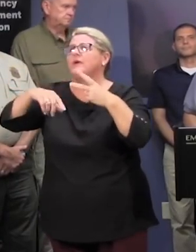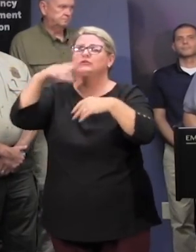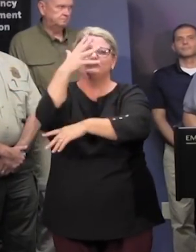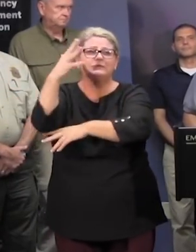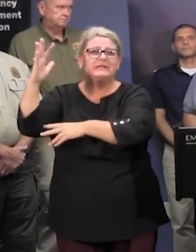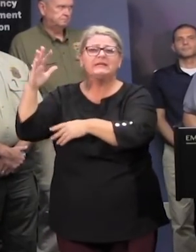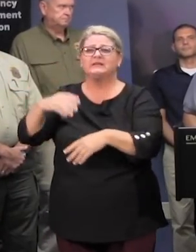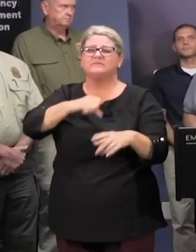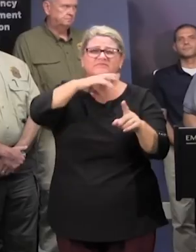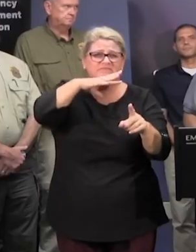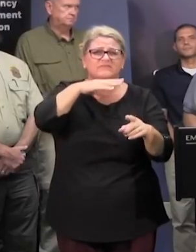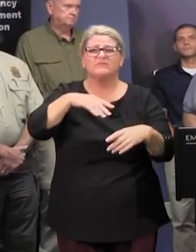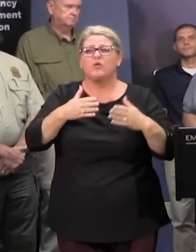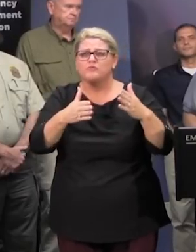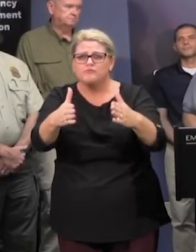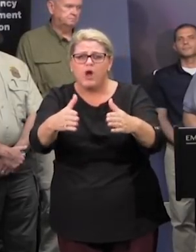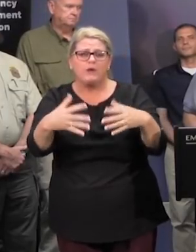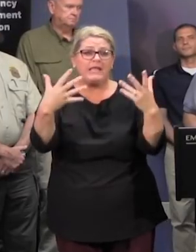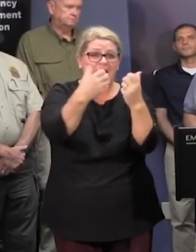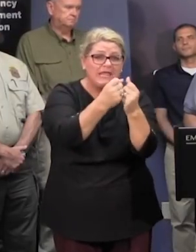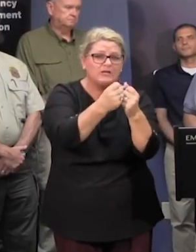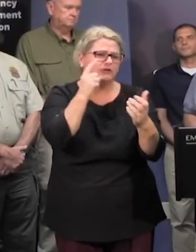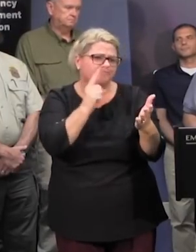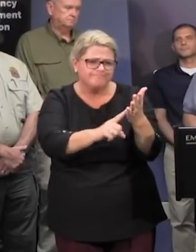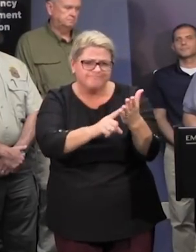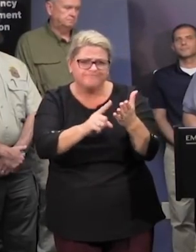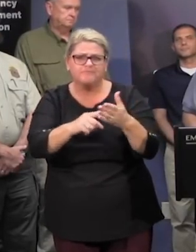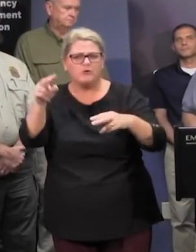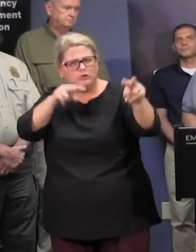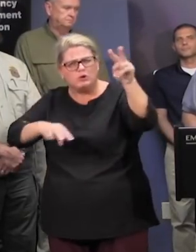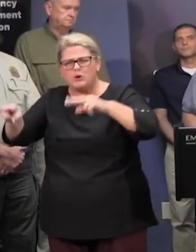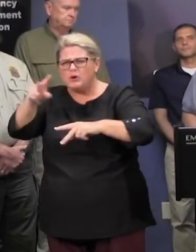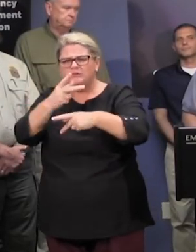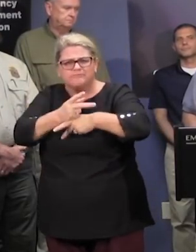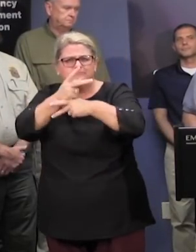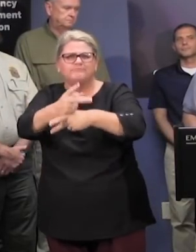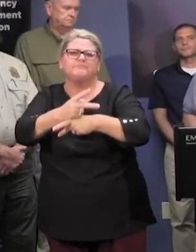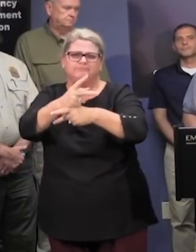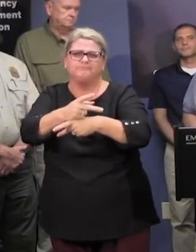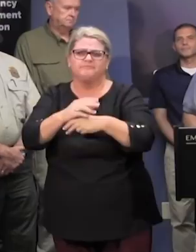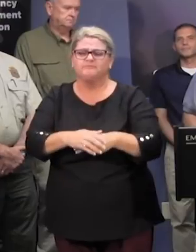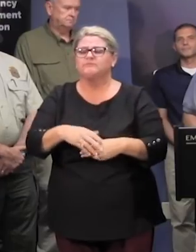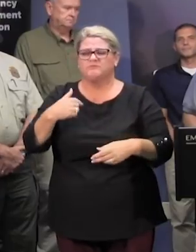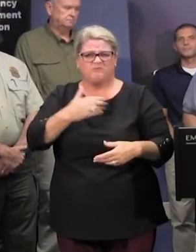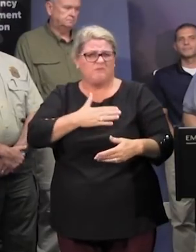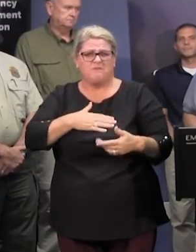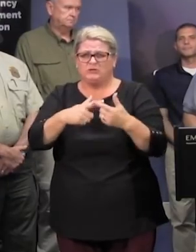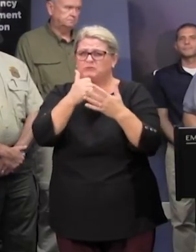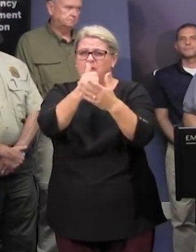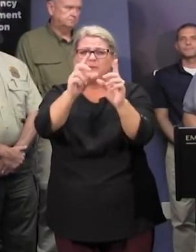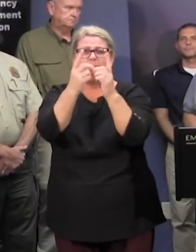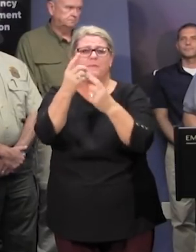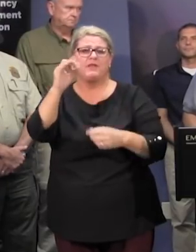roadway investigating collisions and looking for any other roadway hazards uh we are prepared to assist the department of transportation